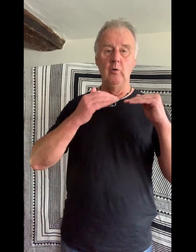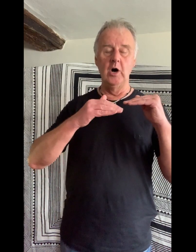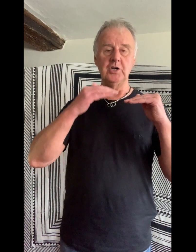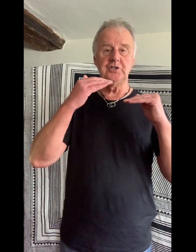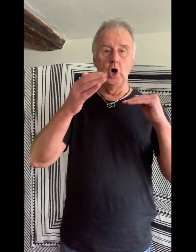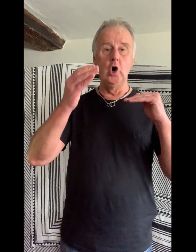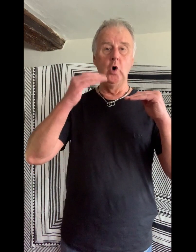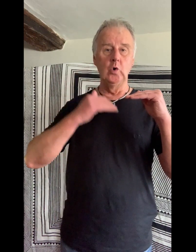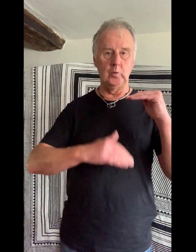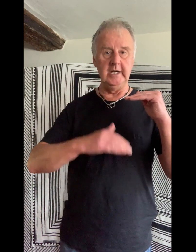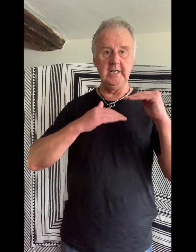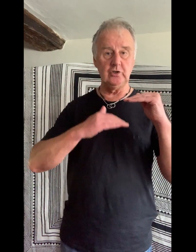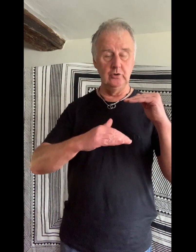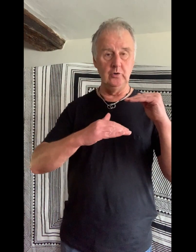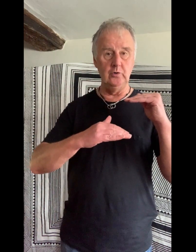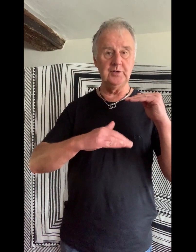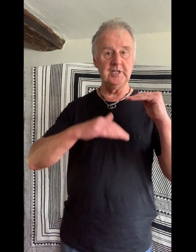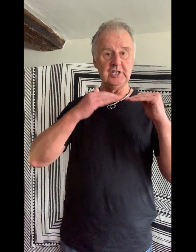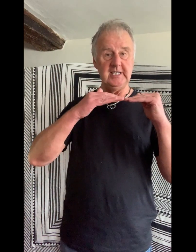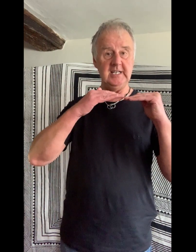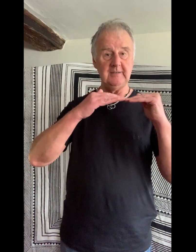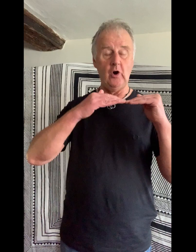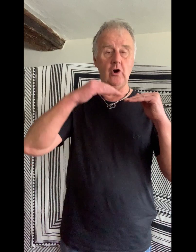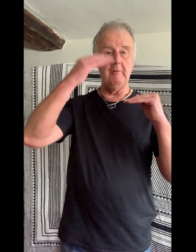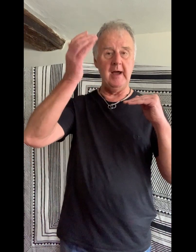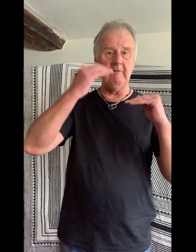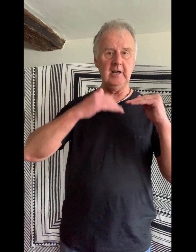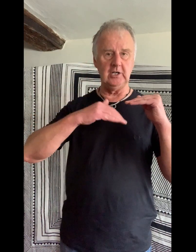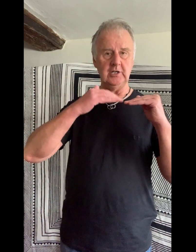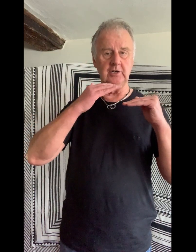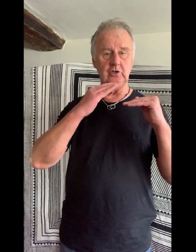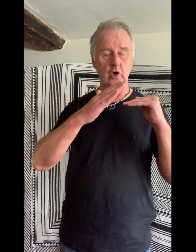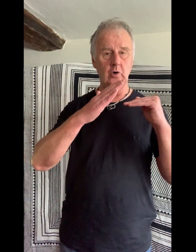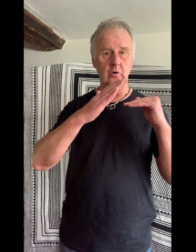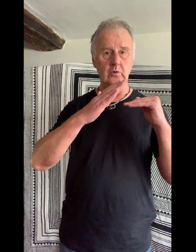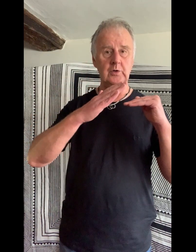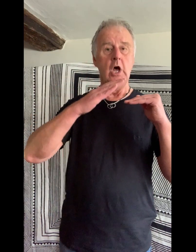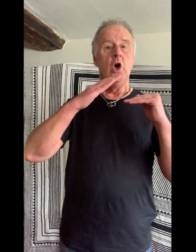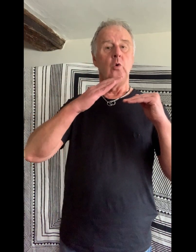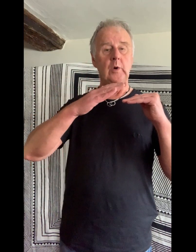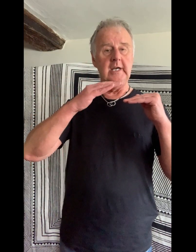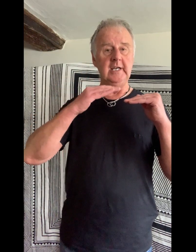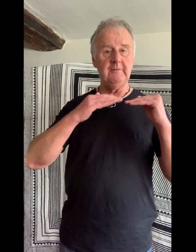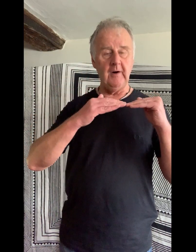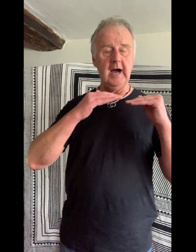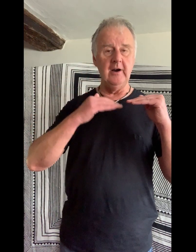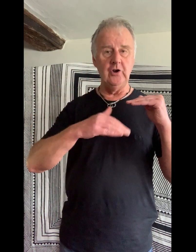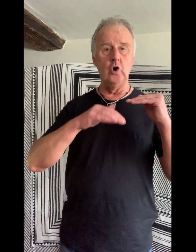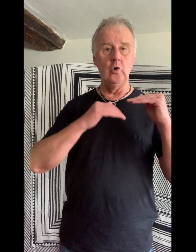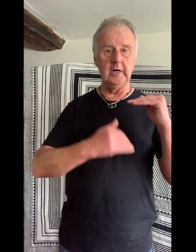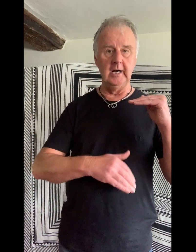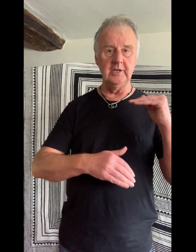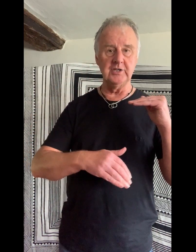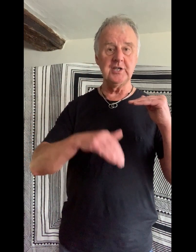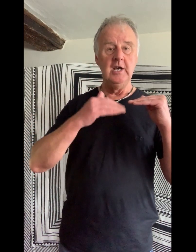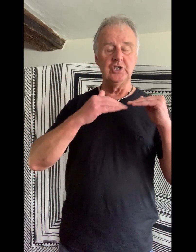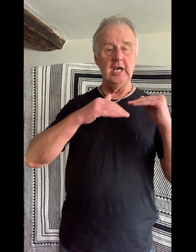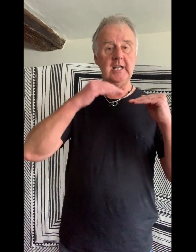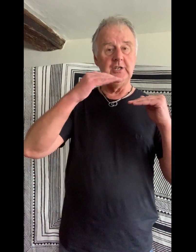was told. We'd cruise the seas for American gold. We'd fire no guns. Shed